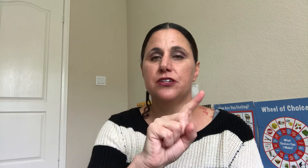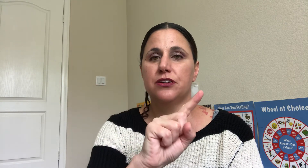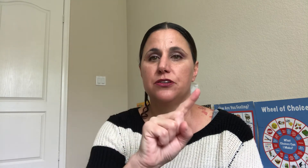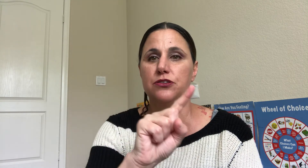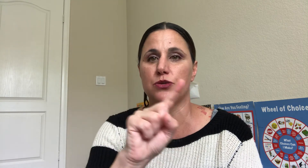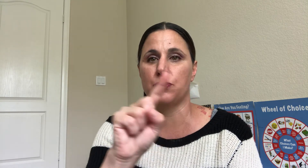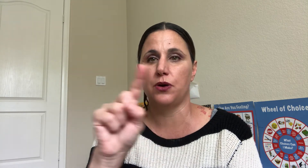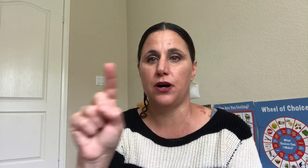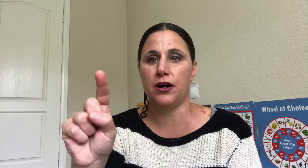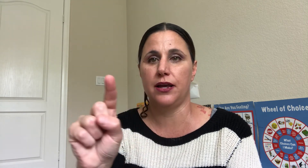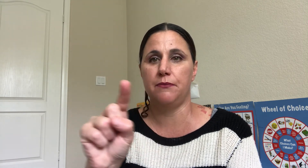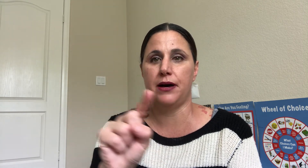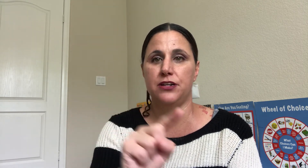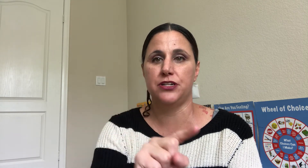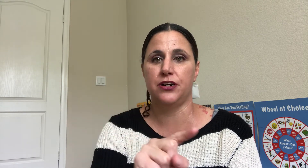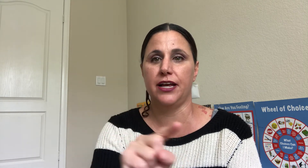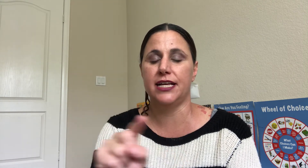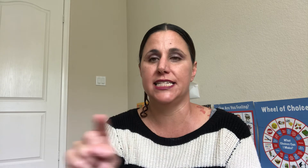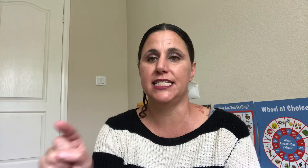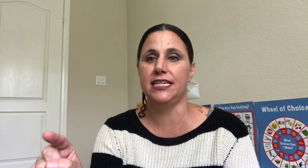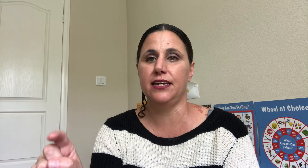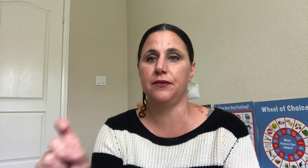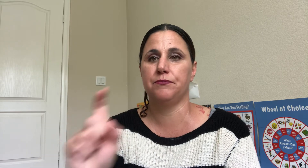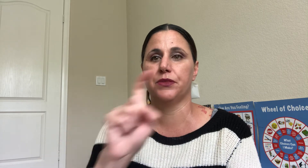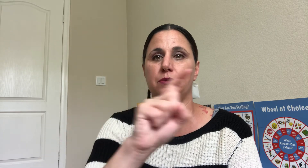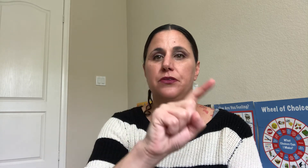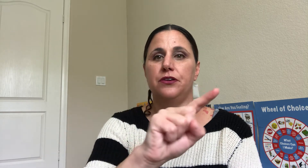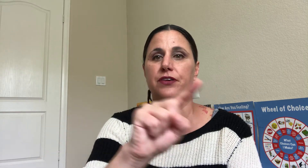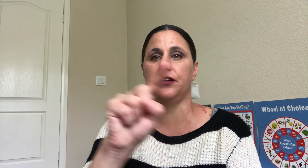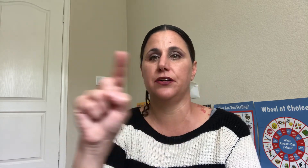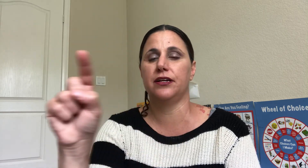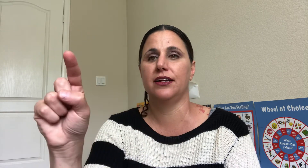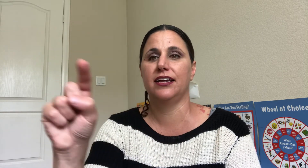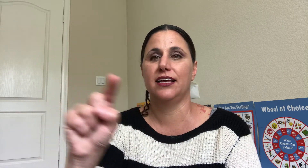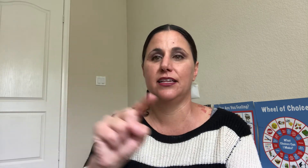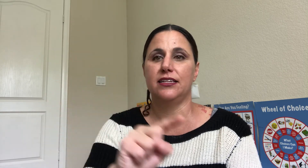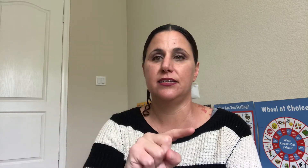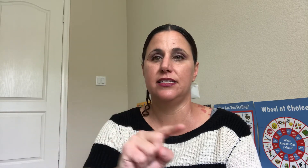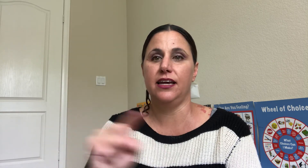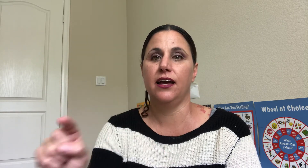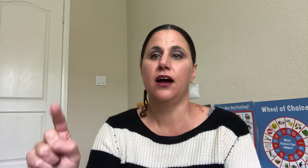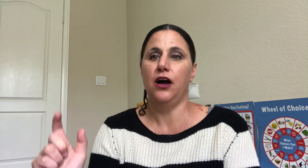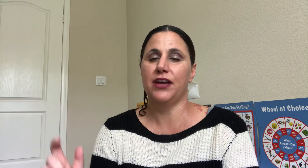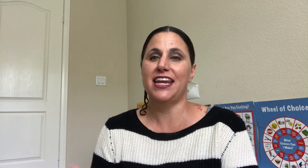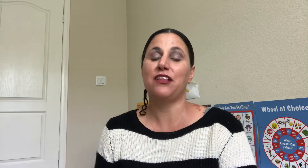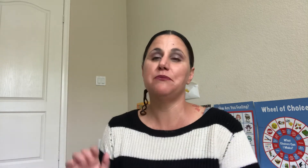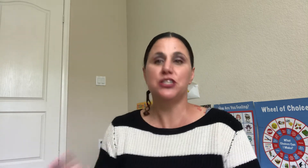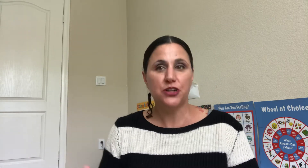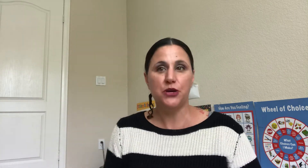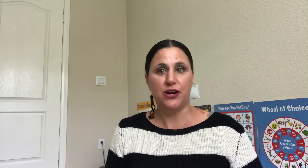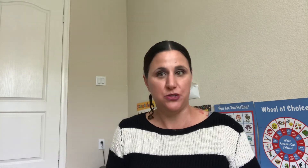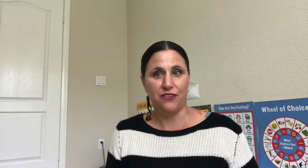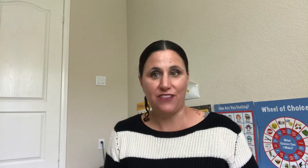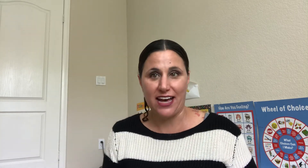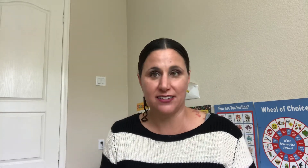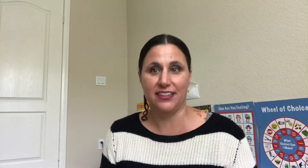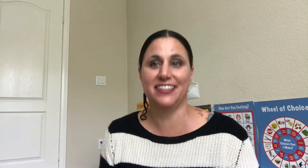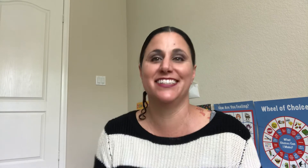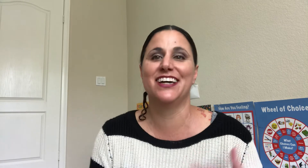just gonna draw an imaginary Z with your finger. Z. Okay, now let me show you how I do it fast and this is how